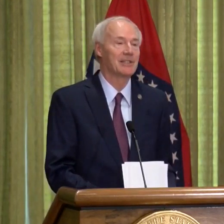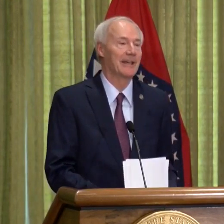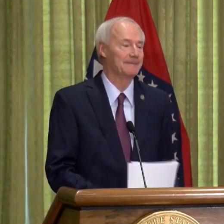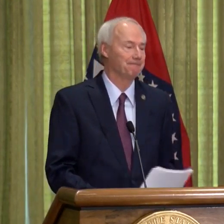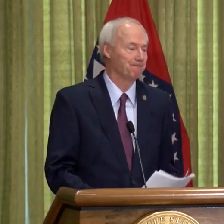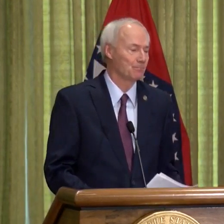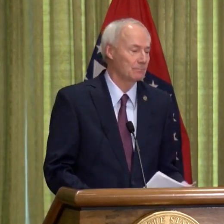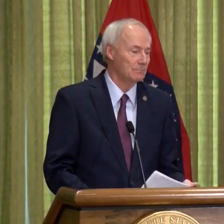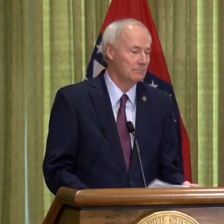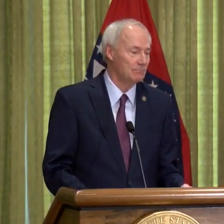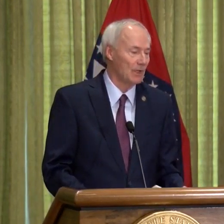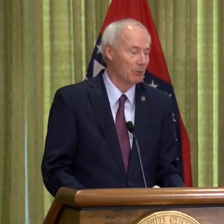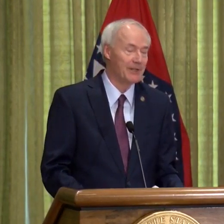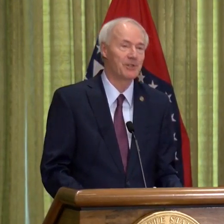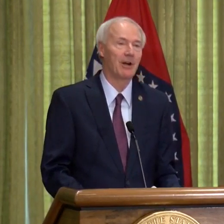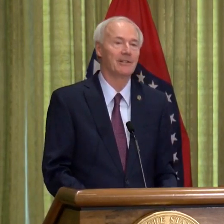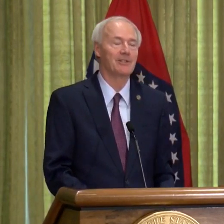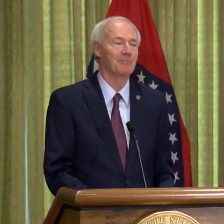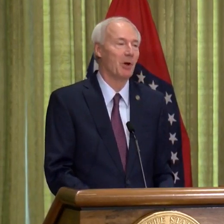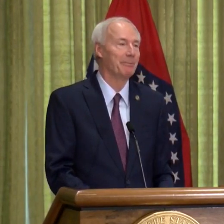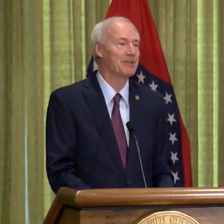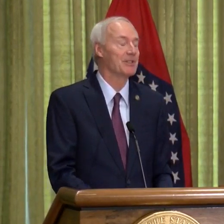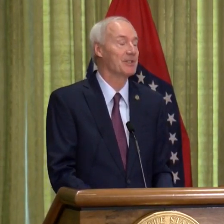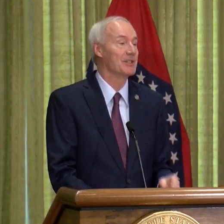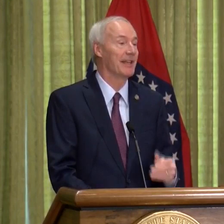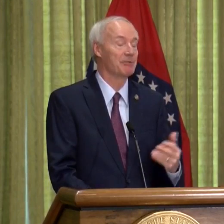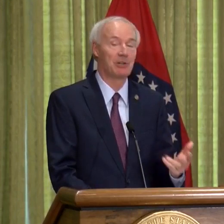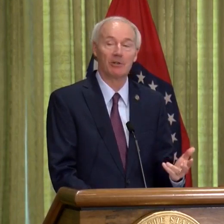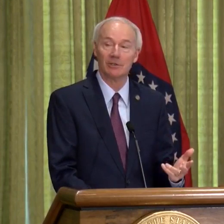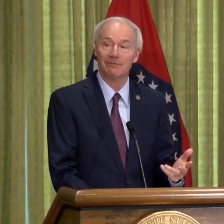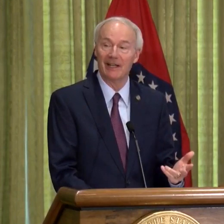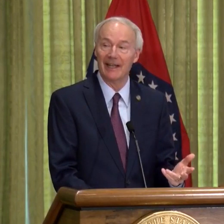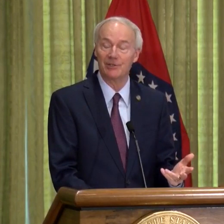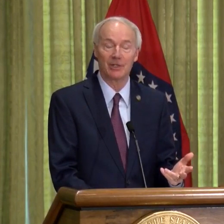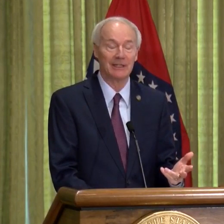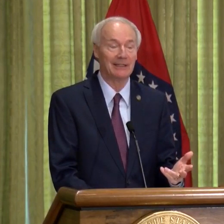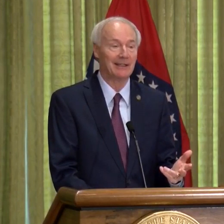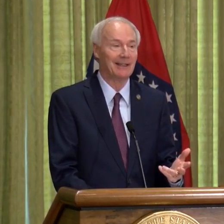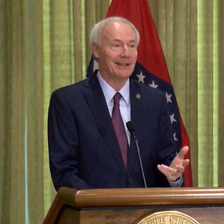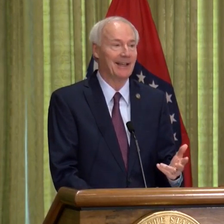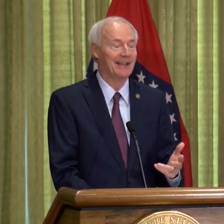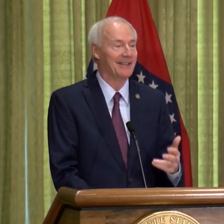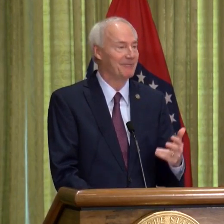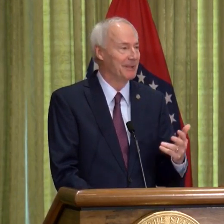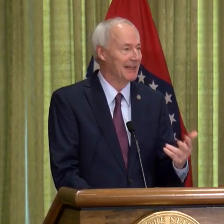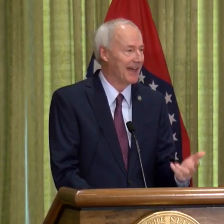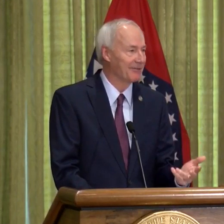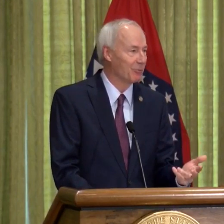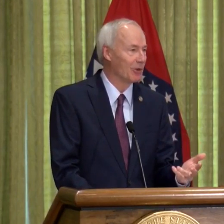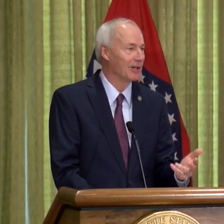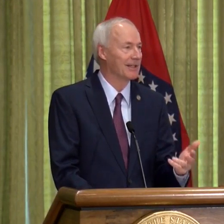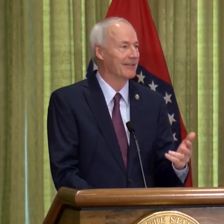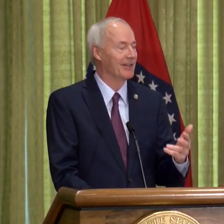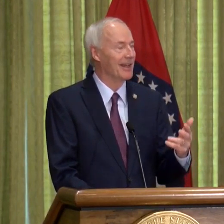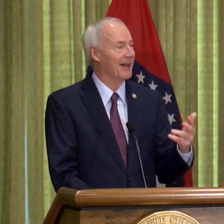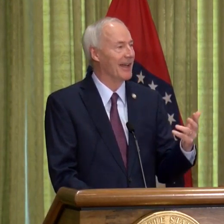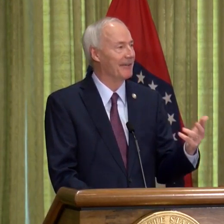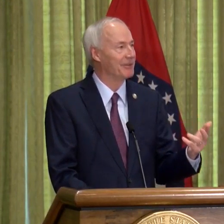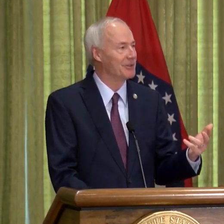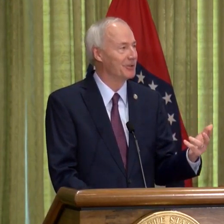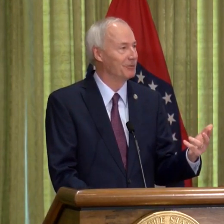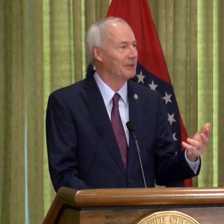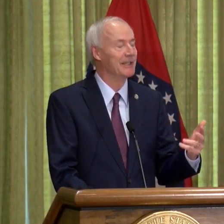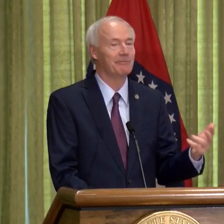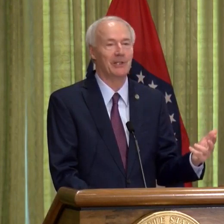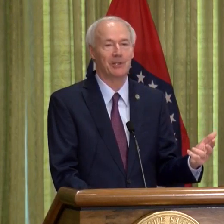realize that restaurants, small businesses have struggled financially, and they've been out of work. They're now